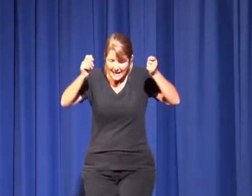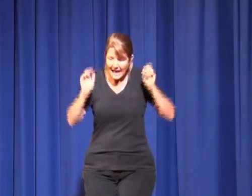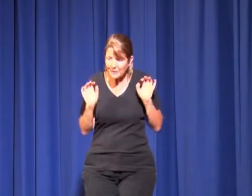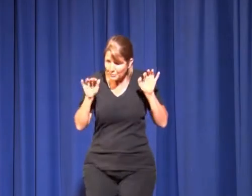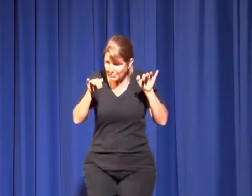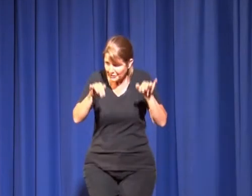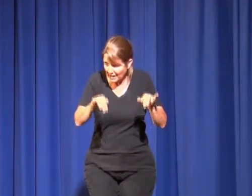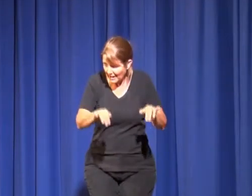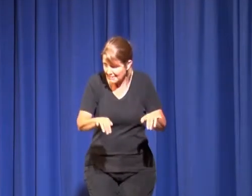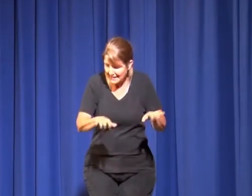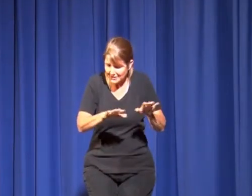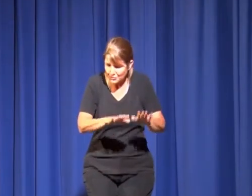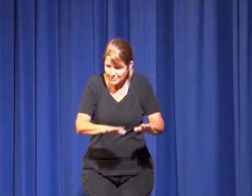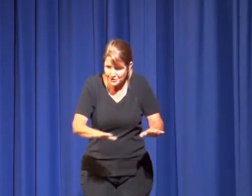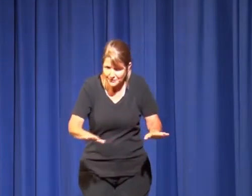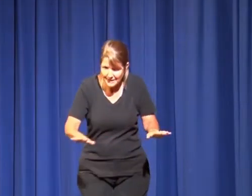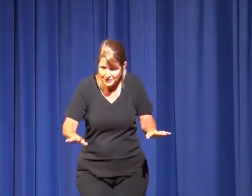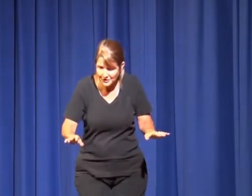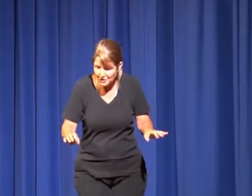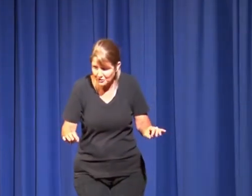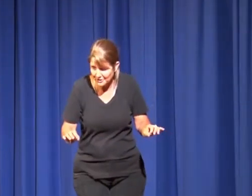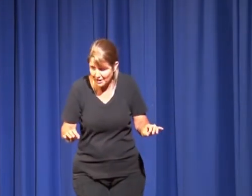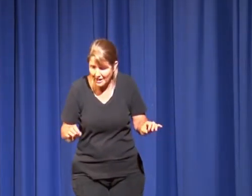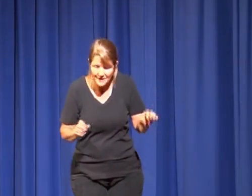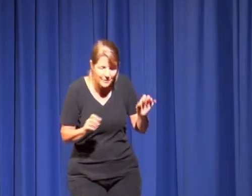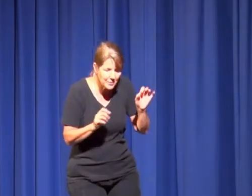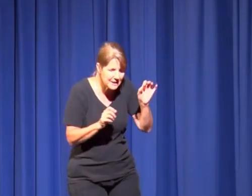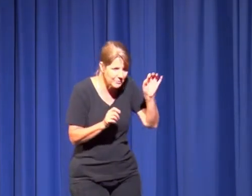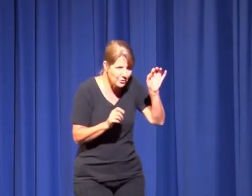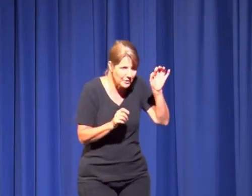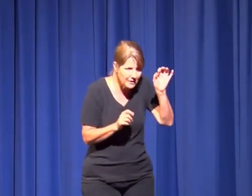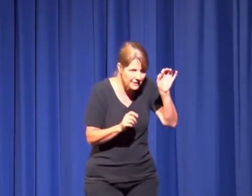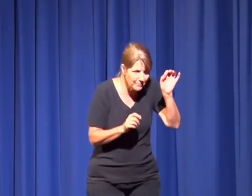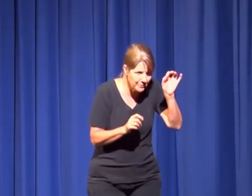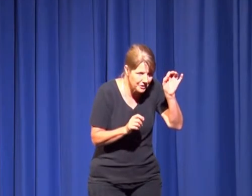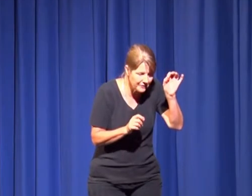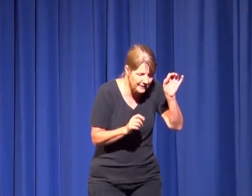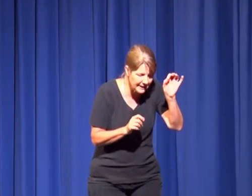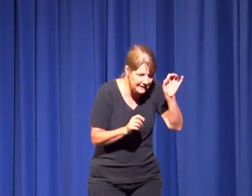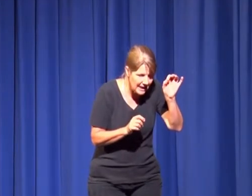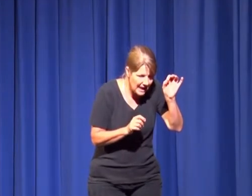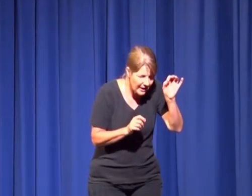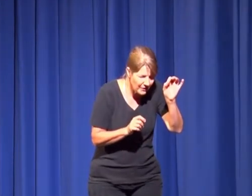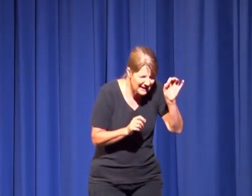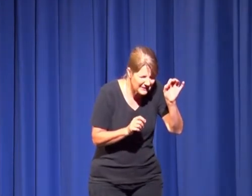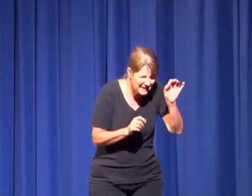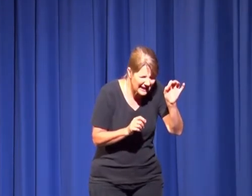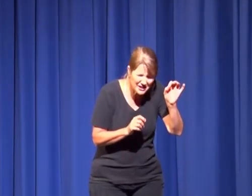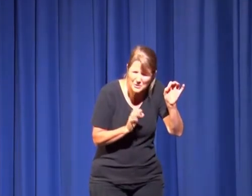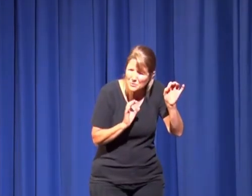And then we would both climb out and drop softly onto the concrete drive and then we would tiptoe over to the edge of the gate and I would do the latch because it was